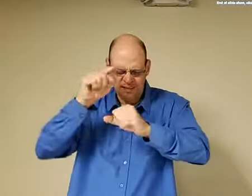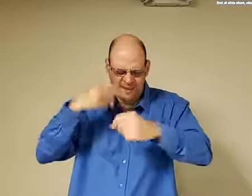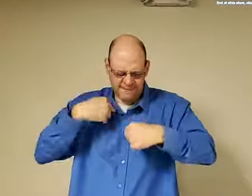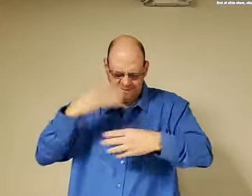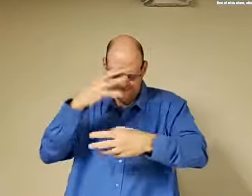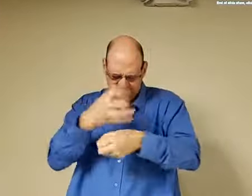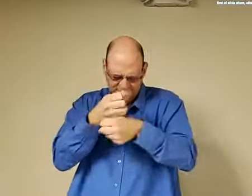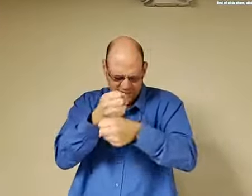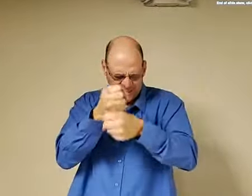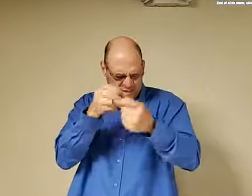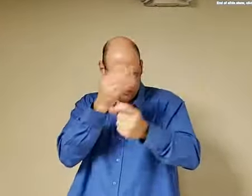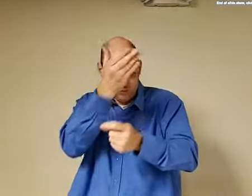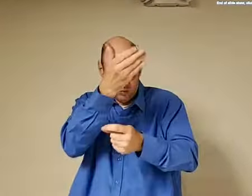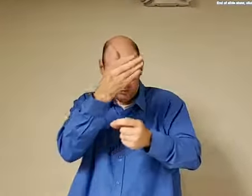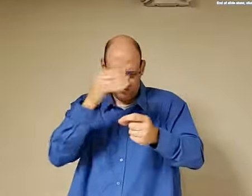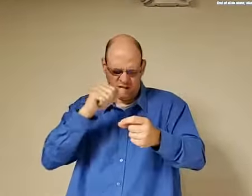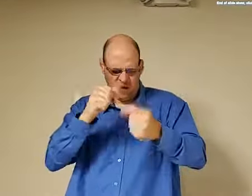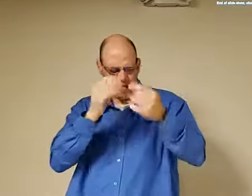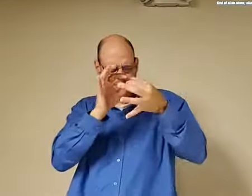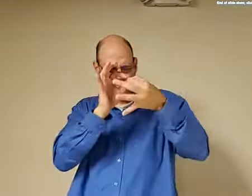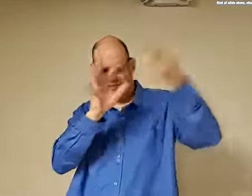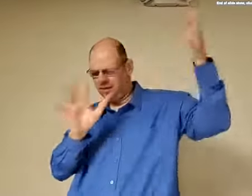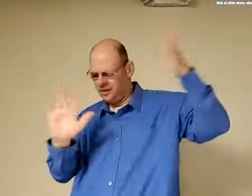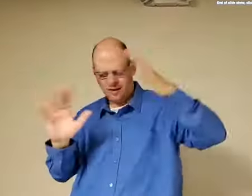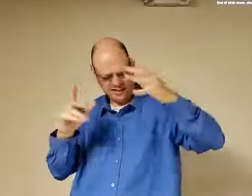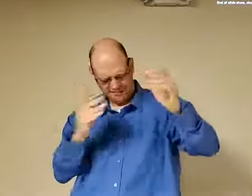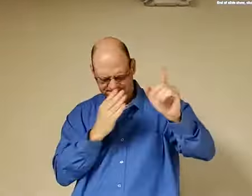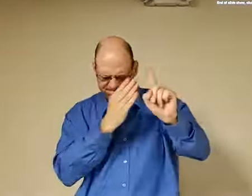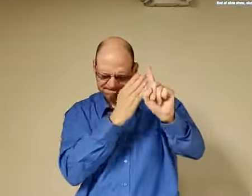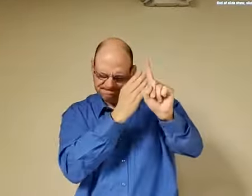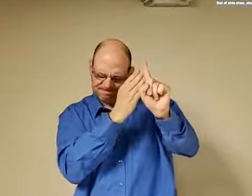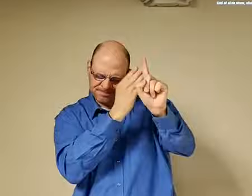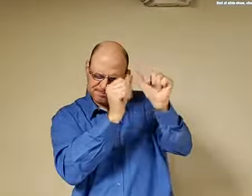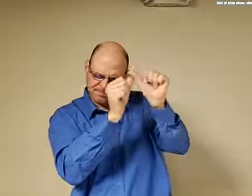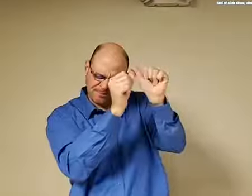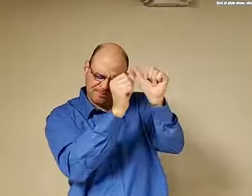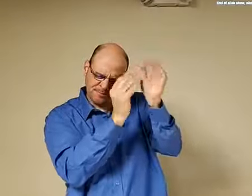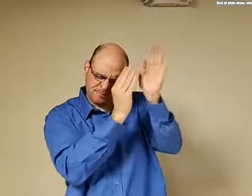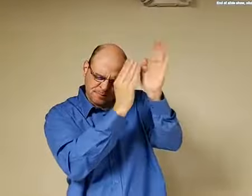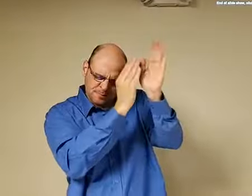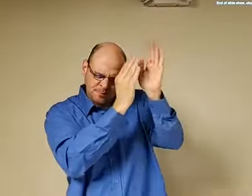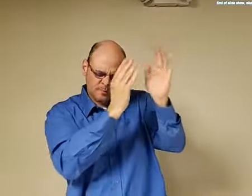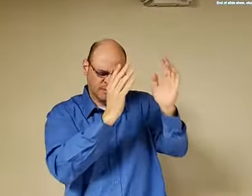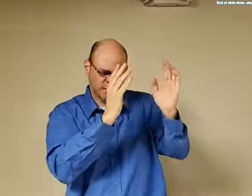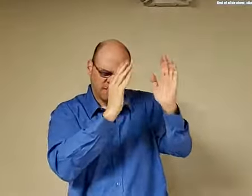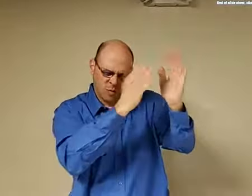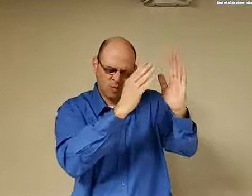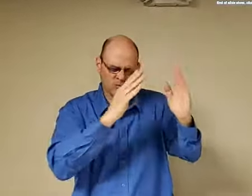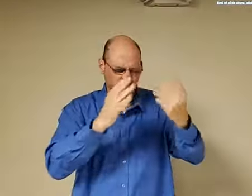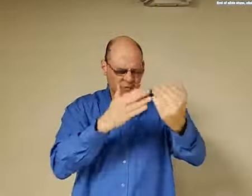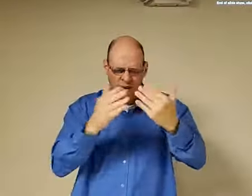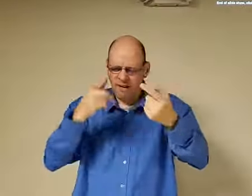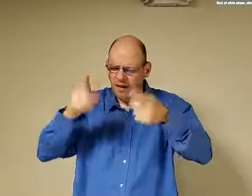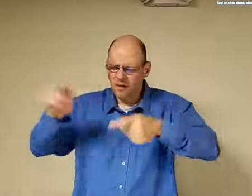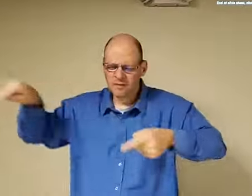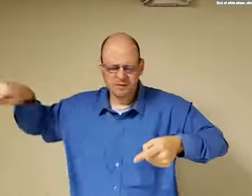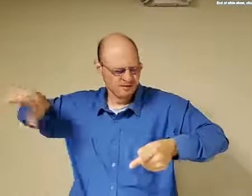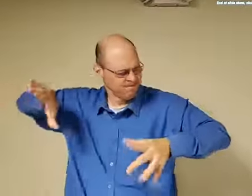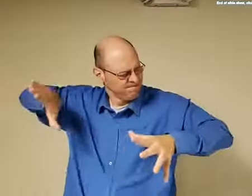we're going to get the word of God we're going to stay connected we're going to be close to the Lord we're going to follow the Lord doesn't matter what